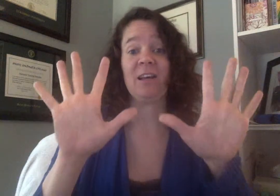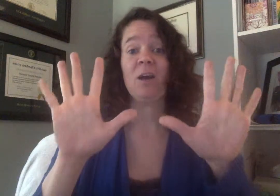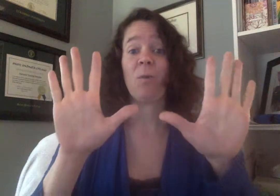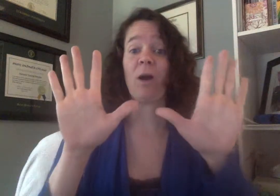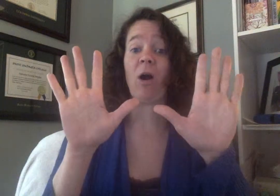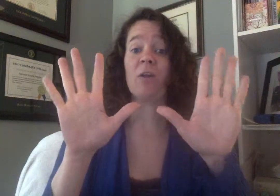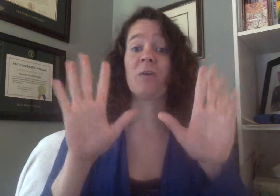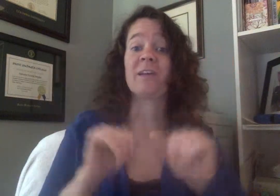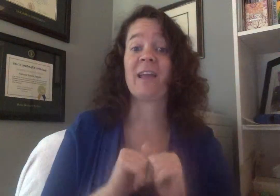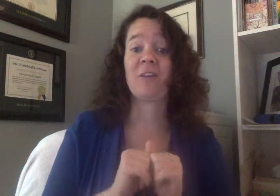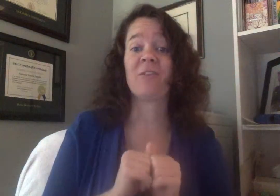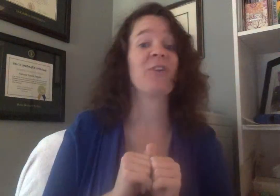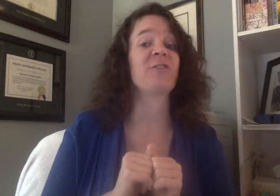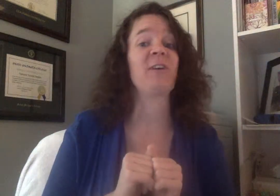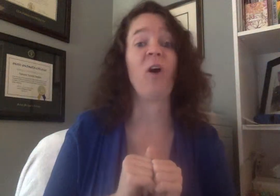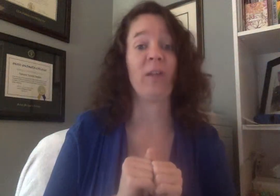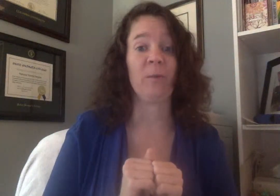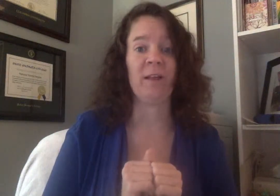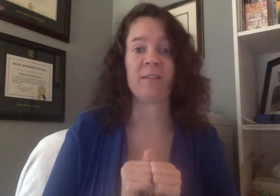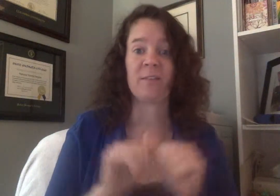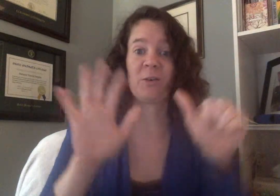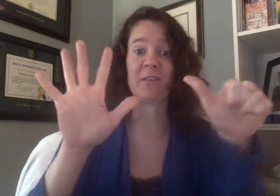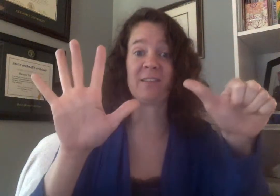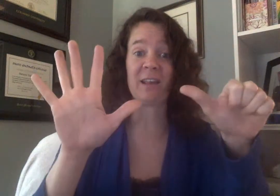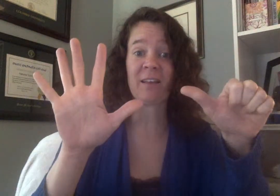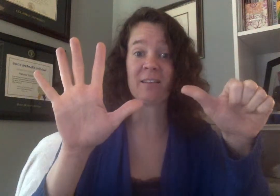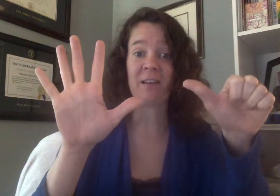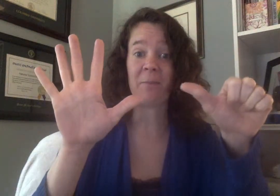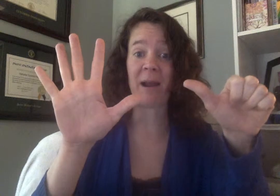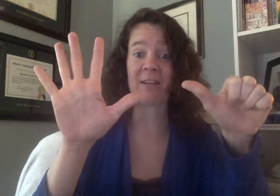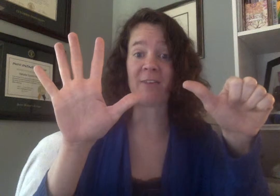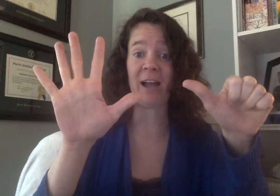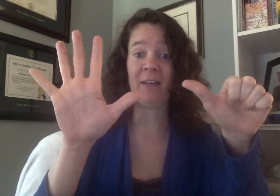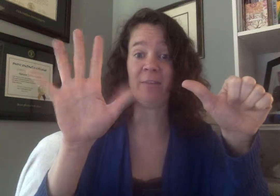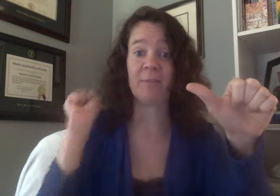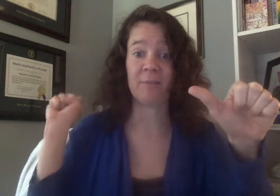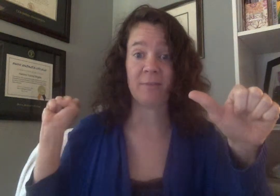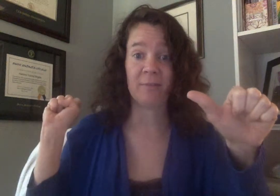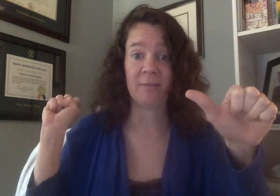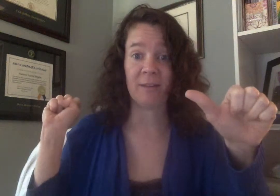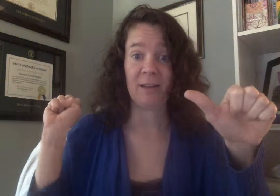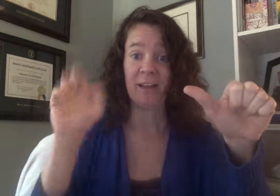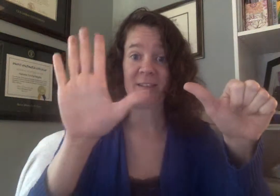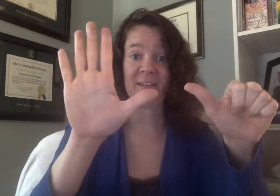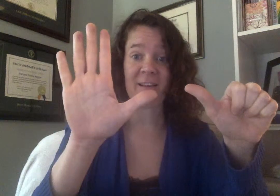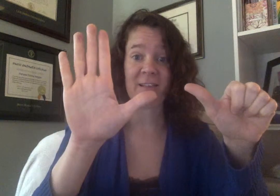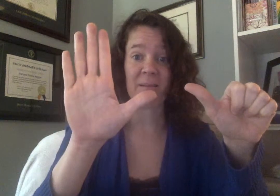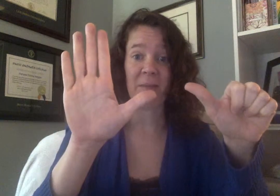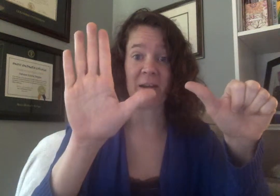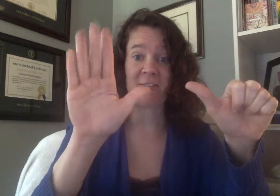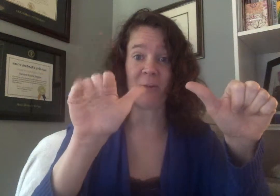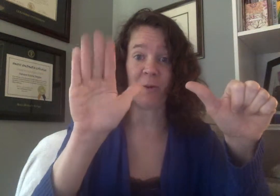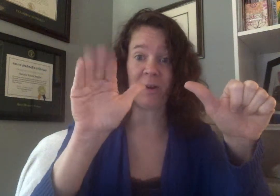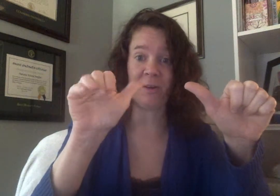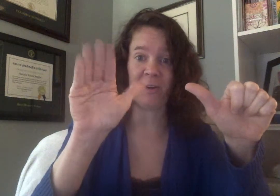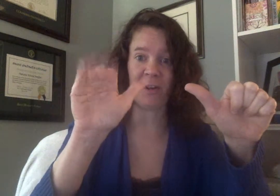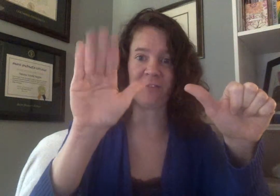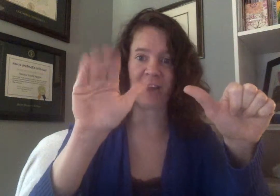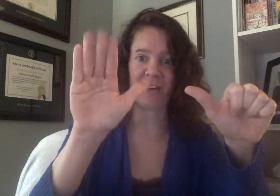where you can take your fingers down all at once so six minus five six minus four you can find